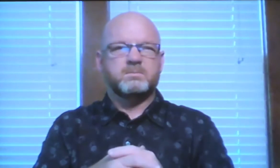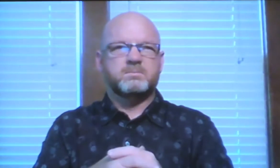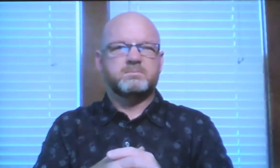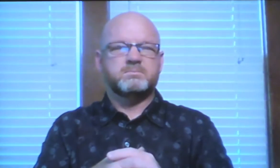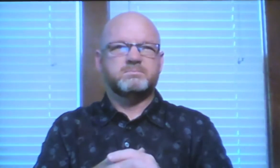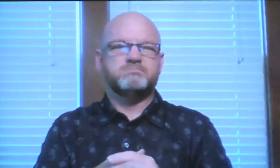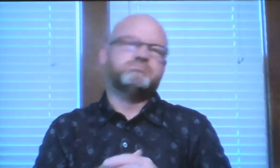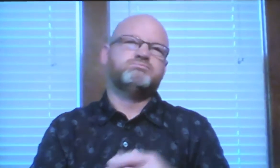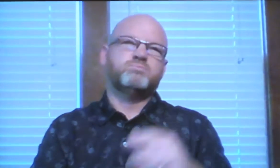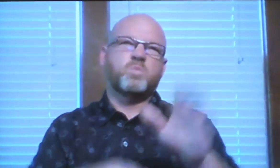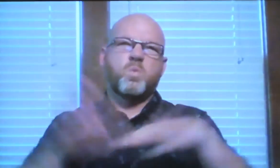Think of a little boy.